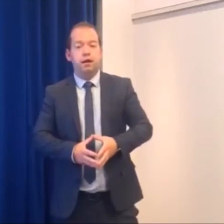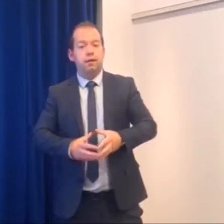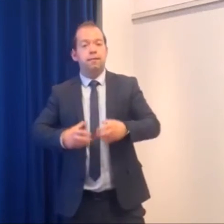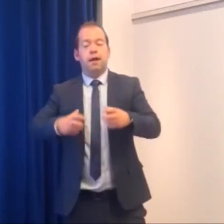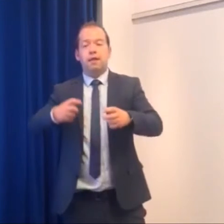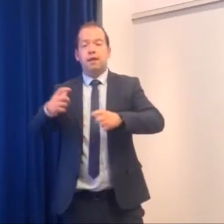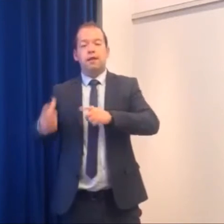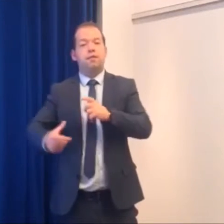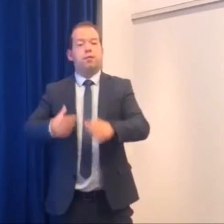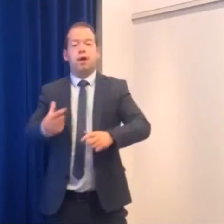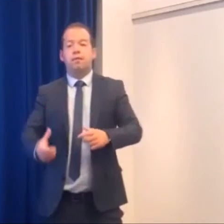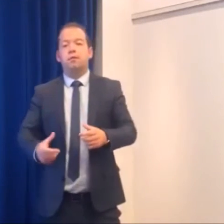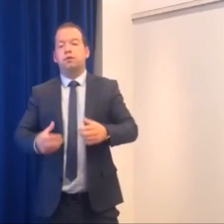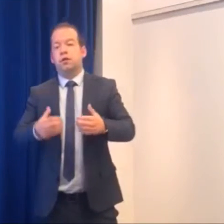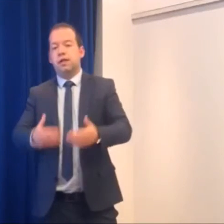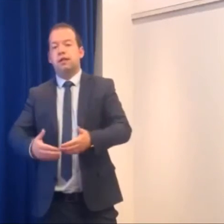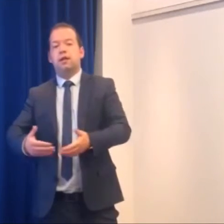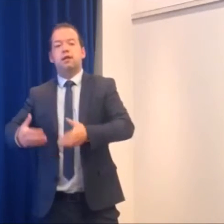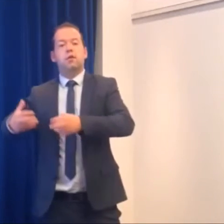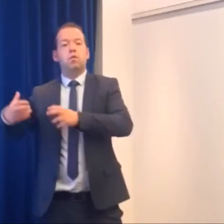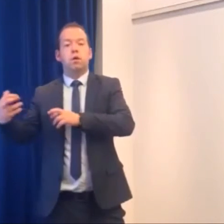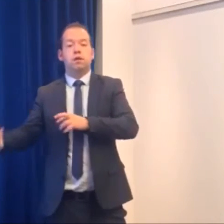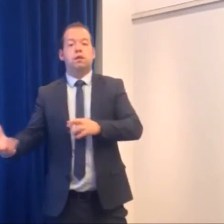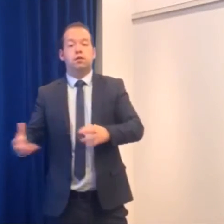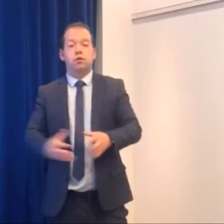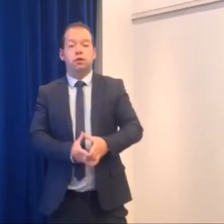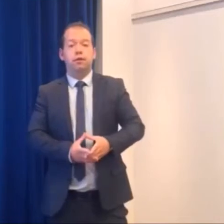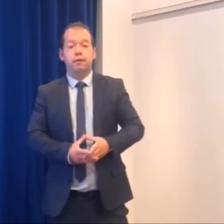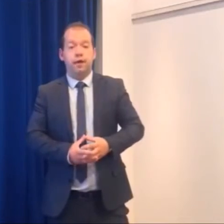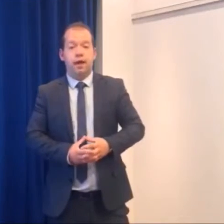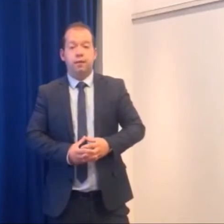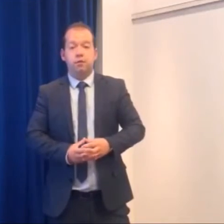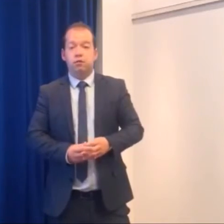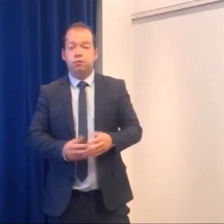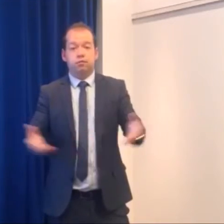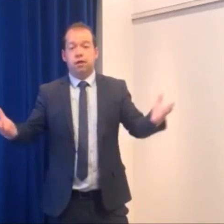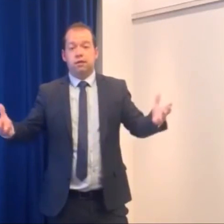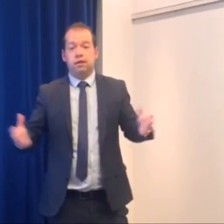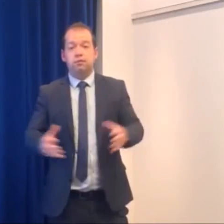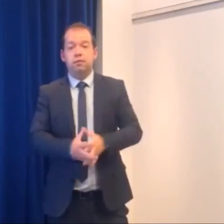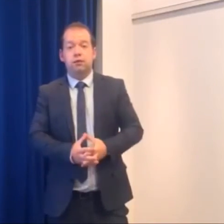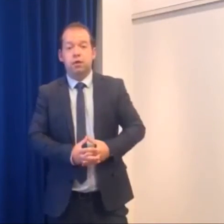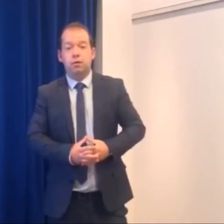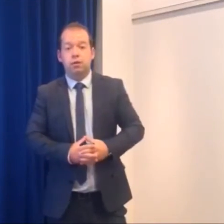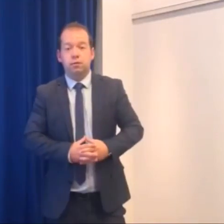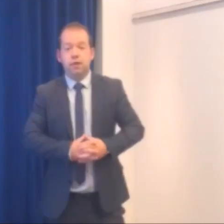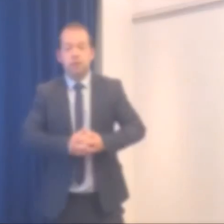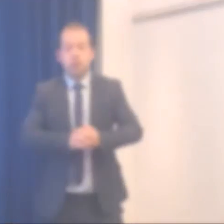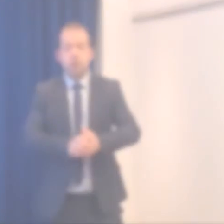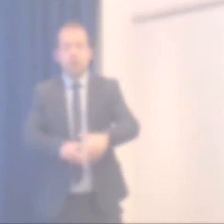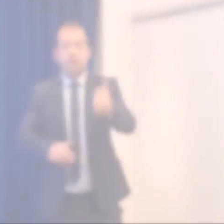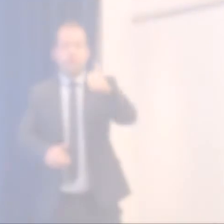and then even prime him so you're sending the guys home with a solution and so guys that's that's pretty much me so listen